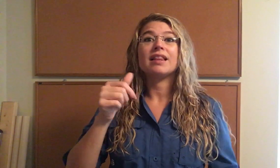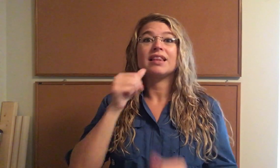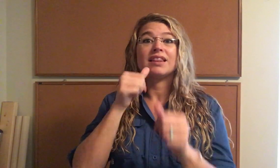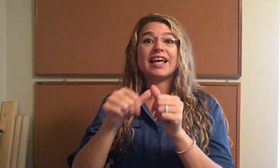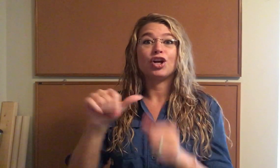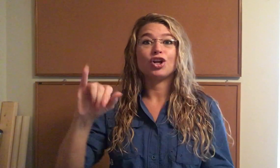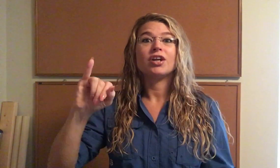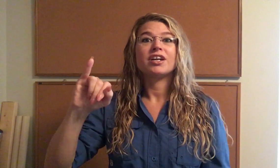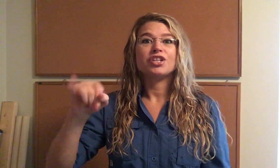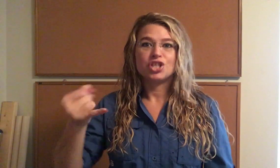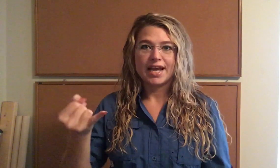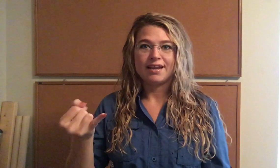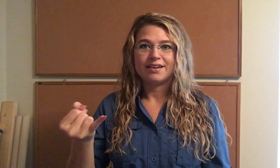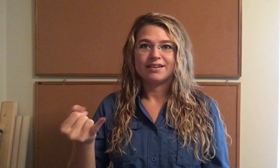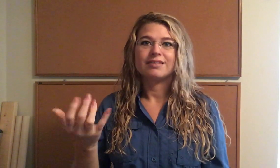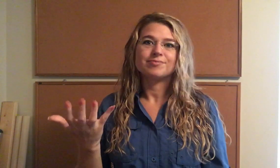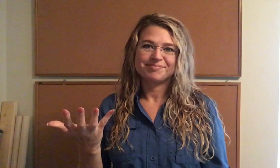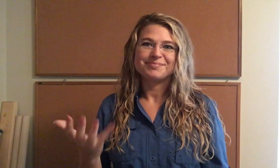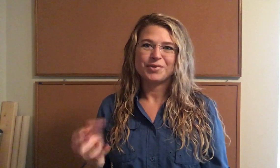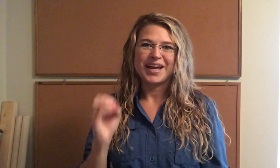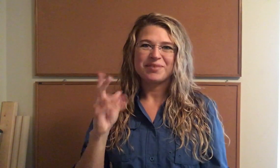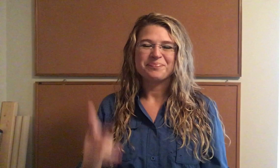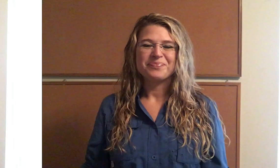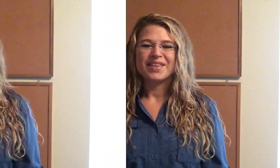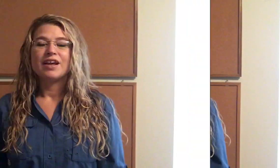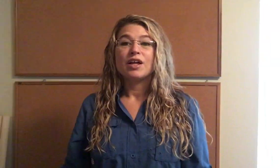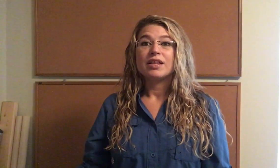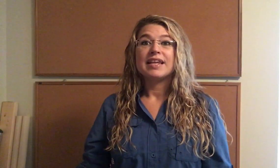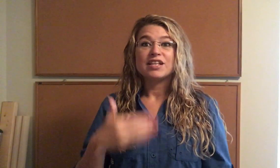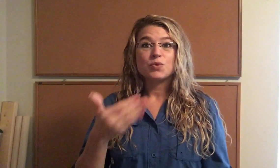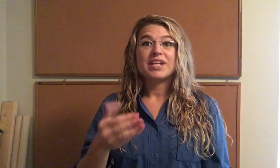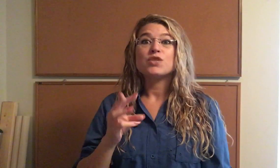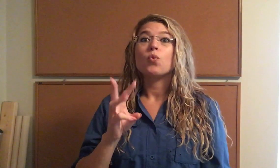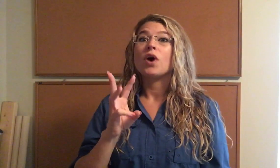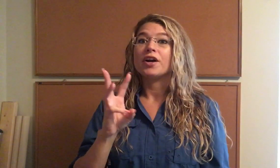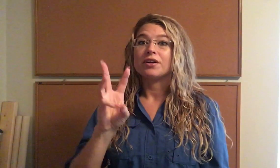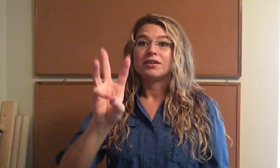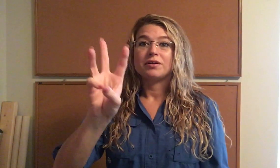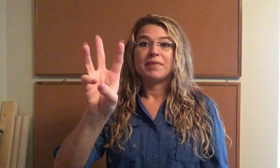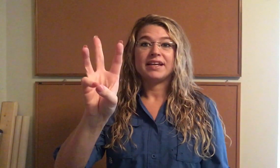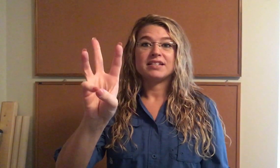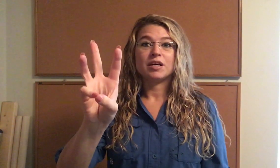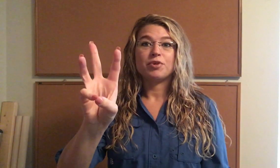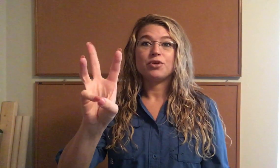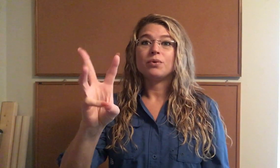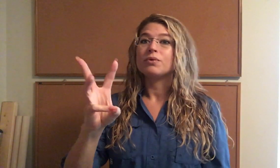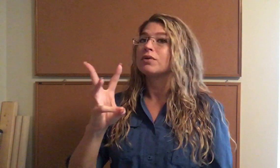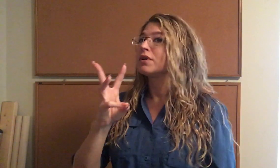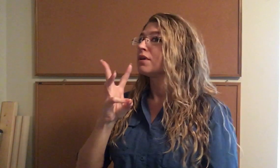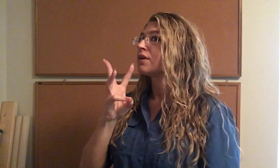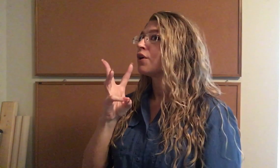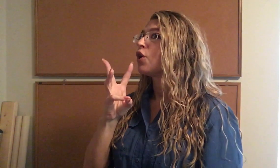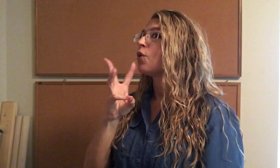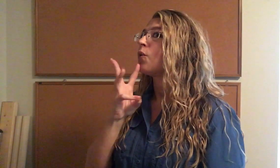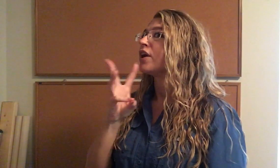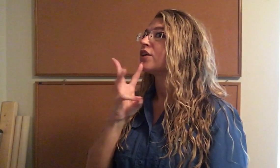the letter J. Okay. Next one is water. Make a W. Water.